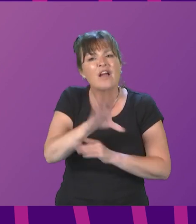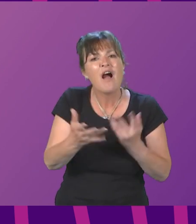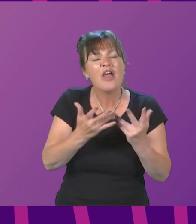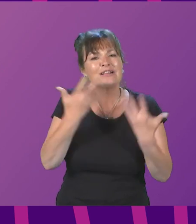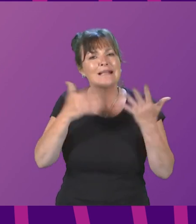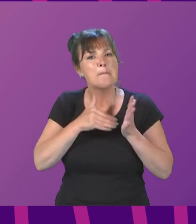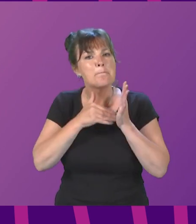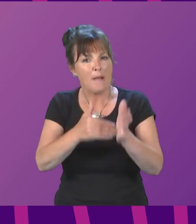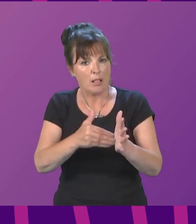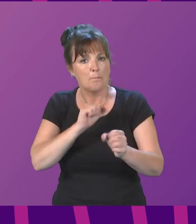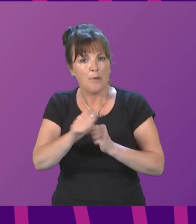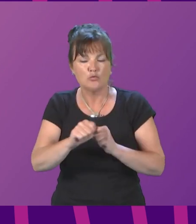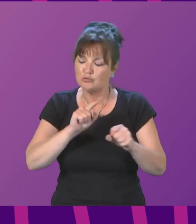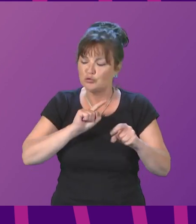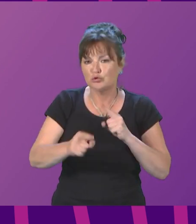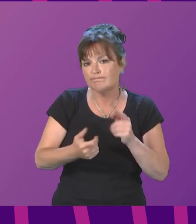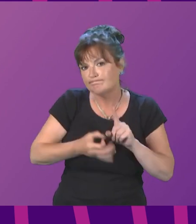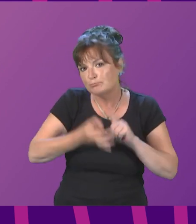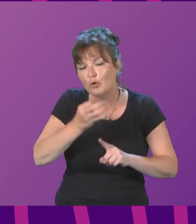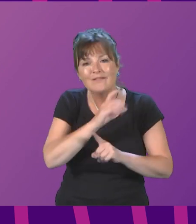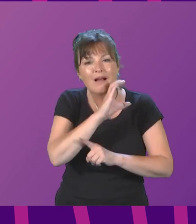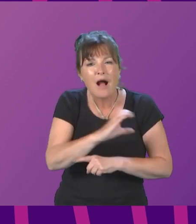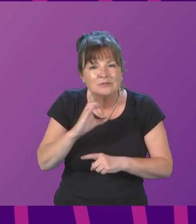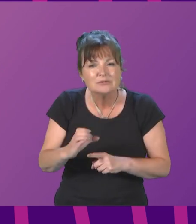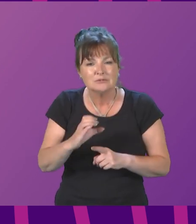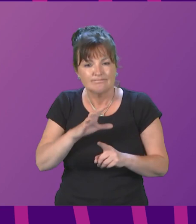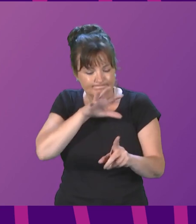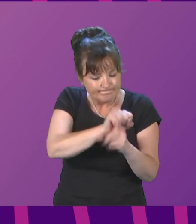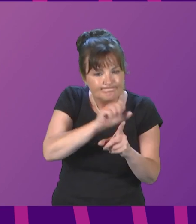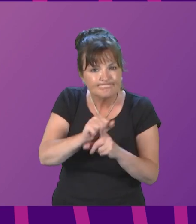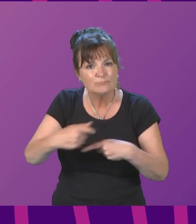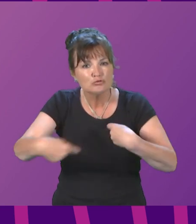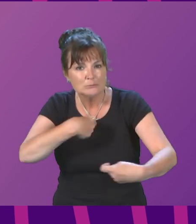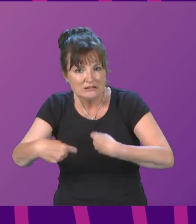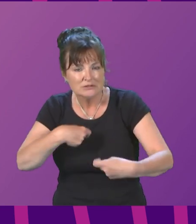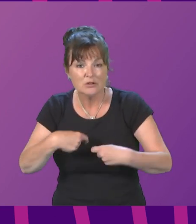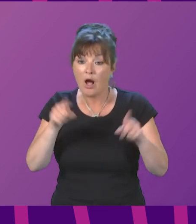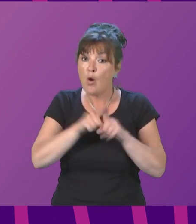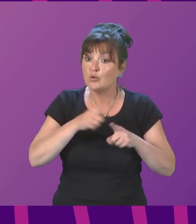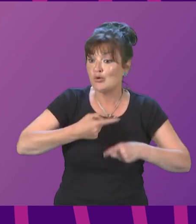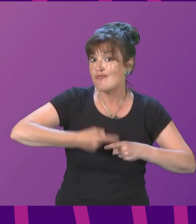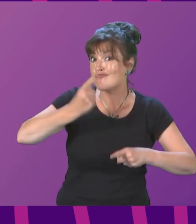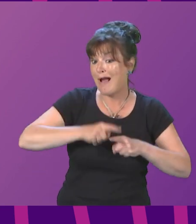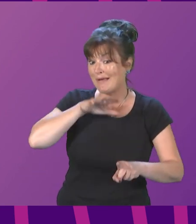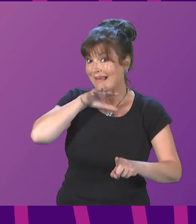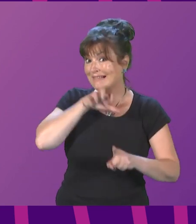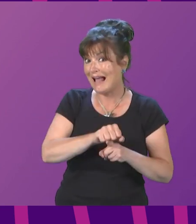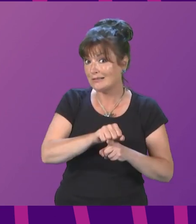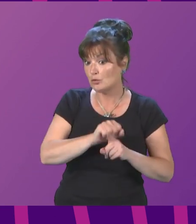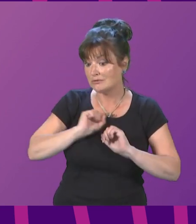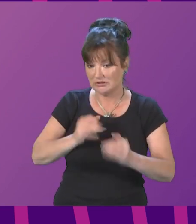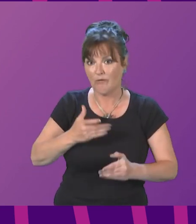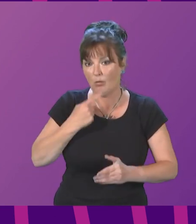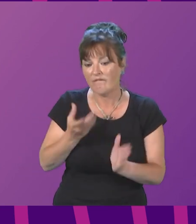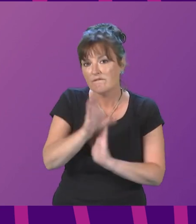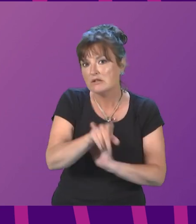for cancer diagnostics and treatments and establish a further two rapid cancer diagnostic services. We